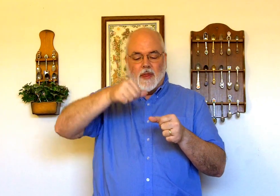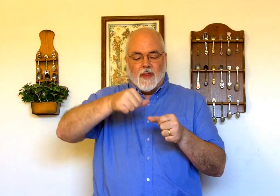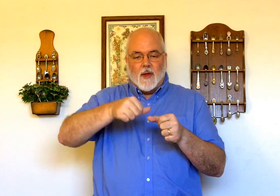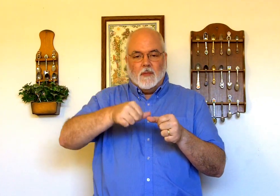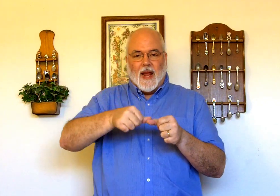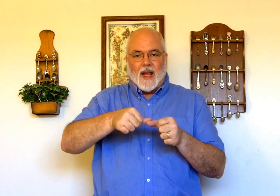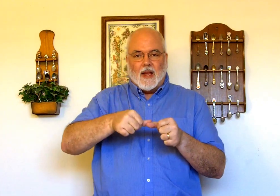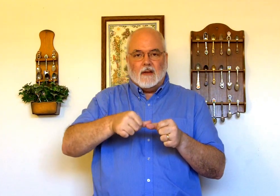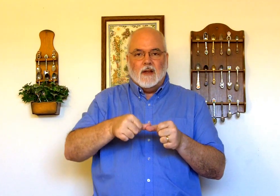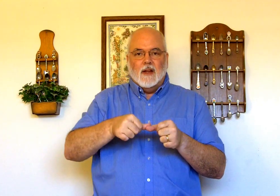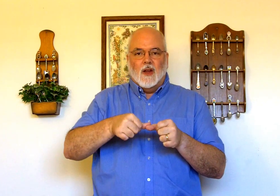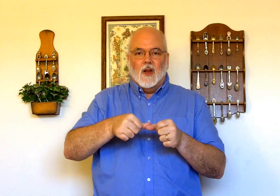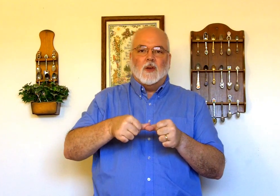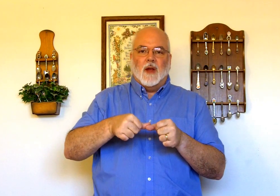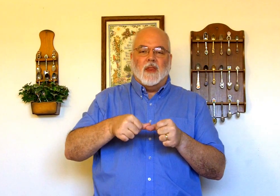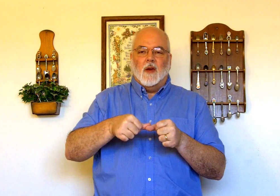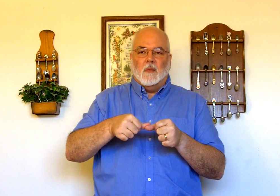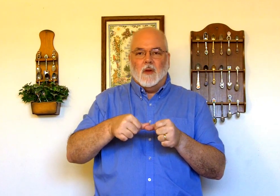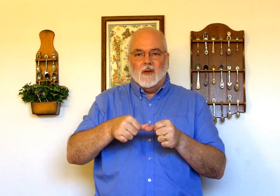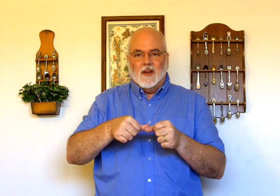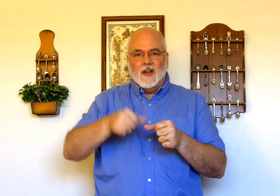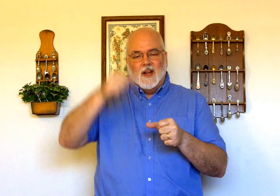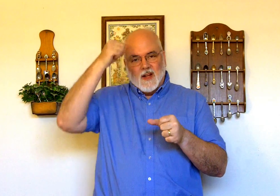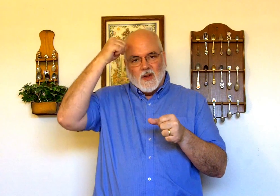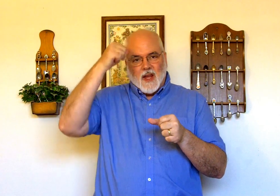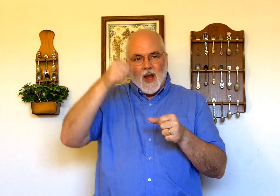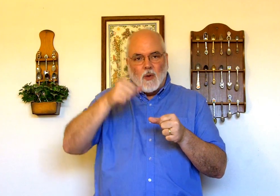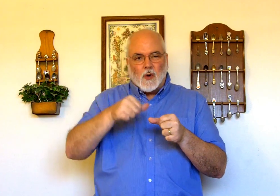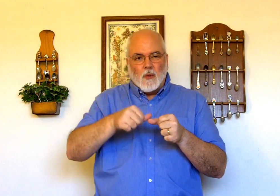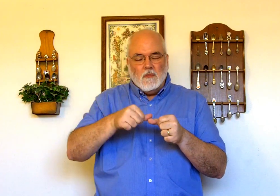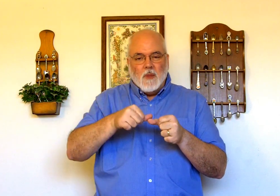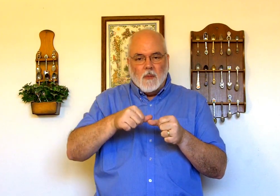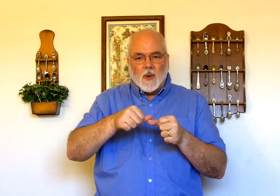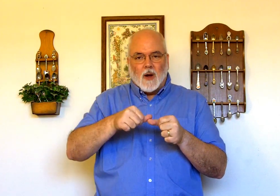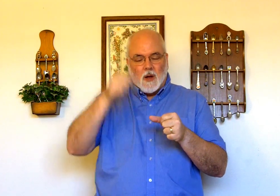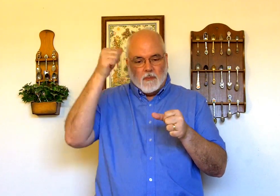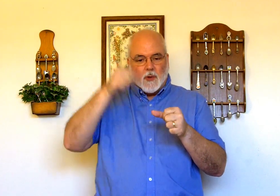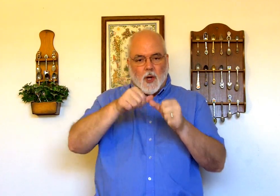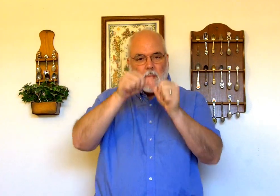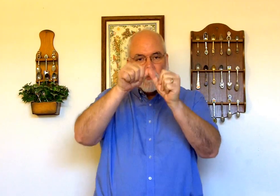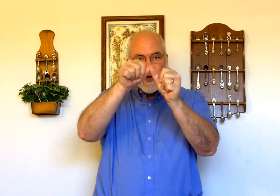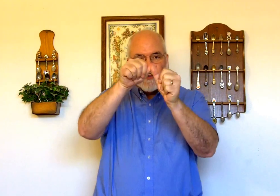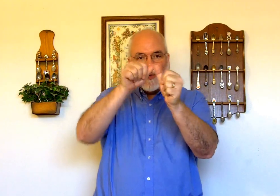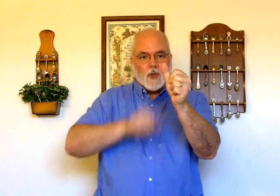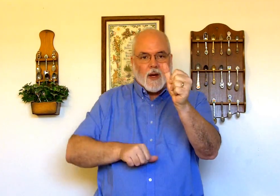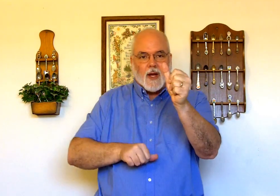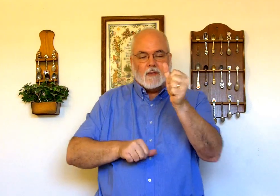thumbtack it onto my thumb. Okay? I want to remember. I'm going to put it up on our bulletin board, so I've got it